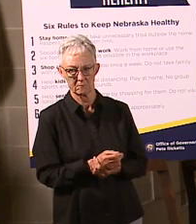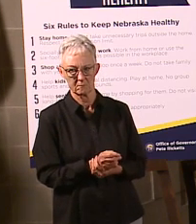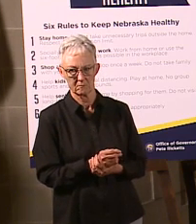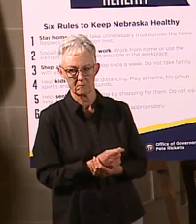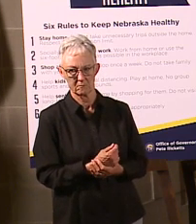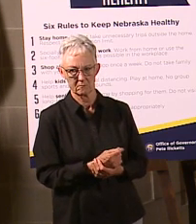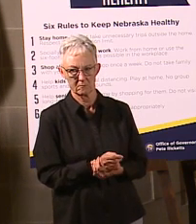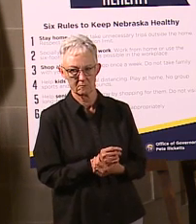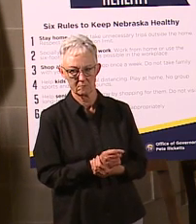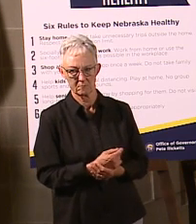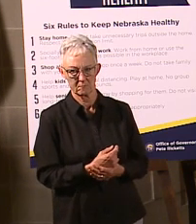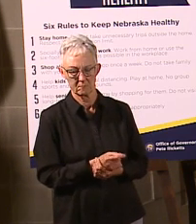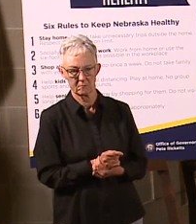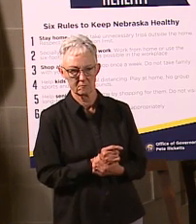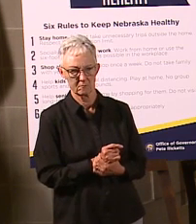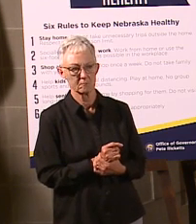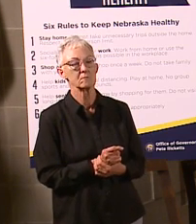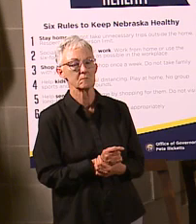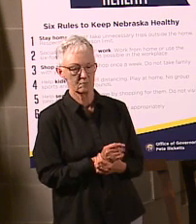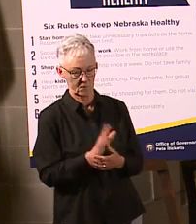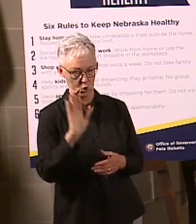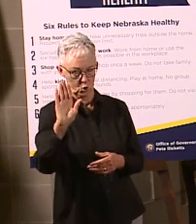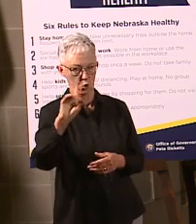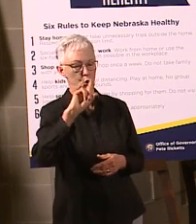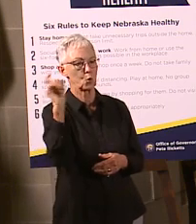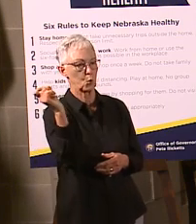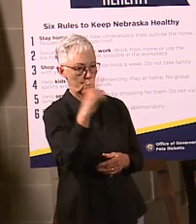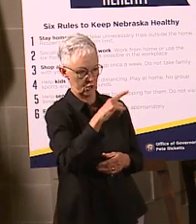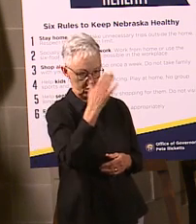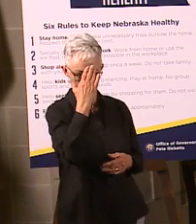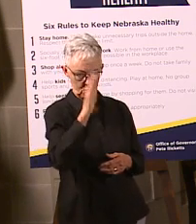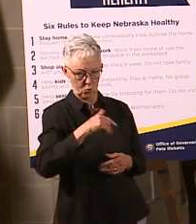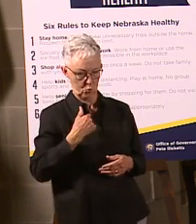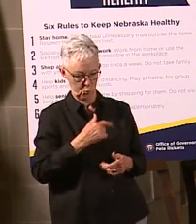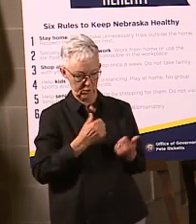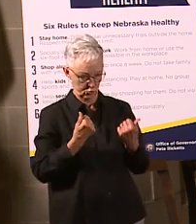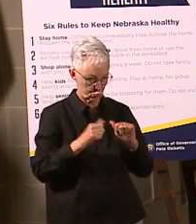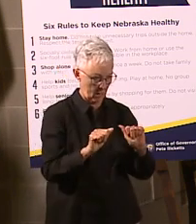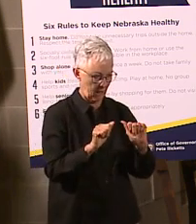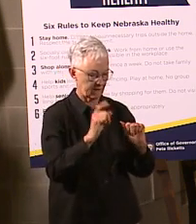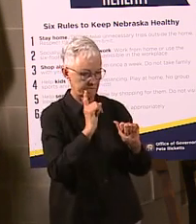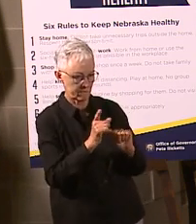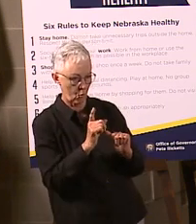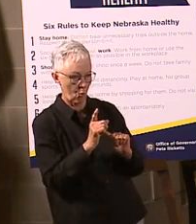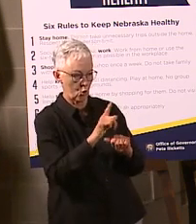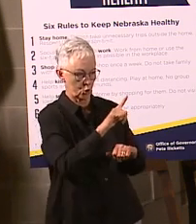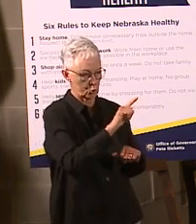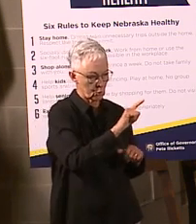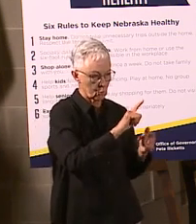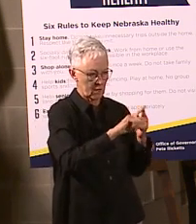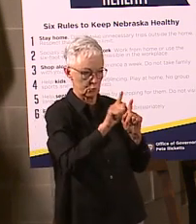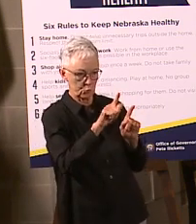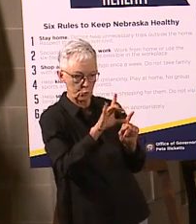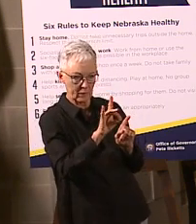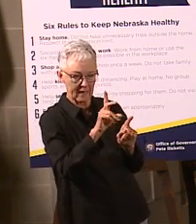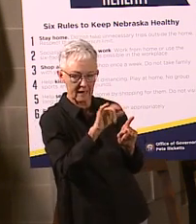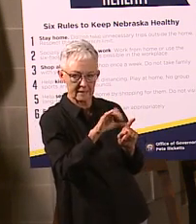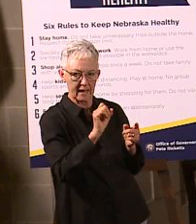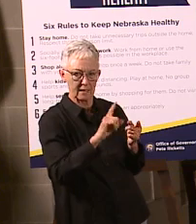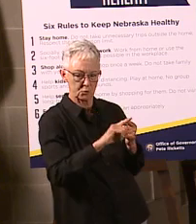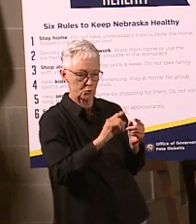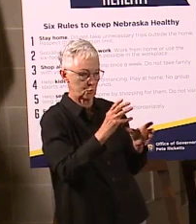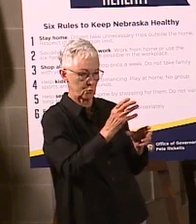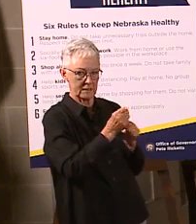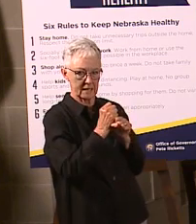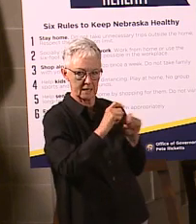for the average person to get that first? So the question was, I know we're shooting for 21 to 28 days, and is there a more realistic timeframe? Again, we